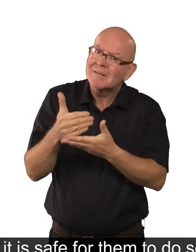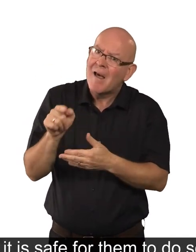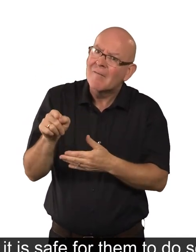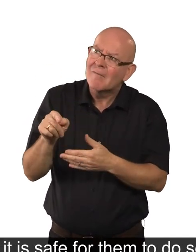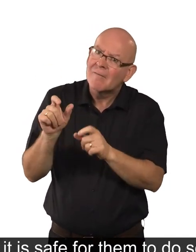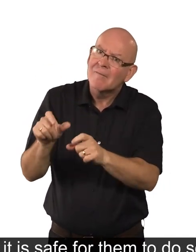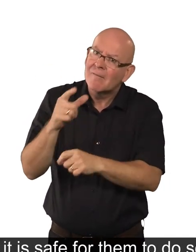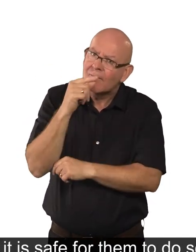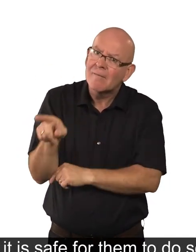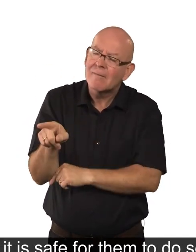do so.